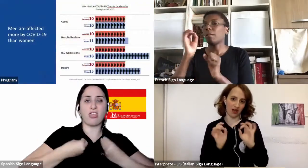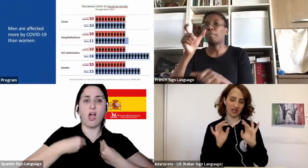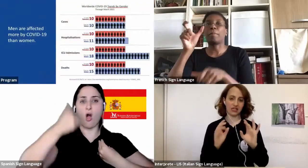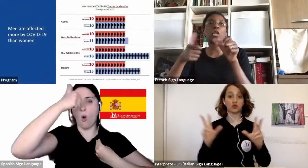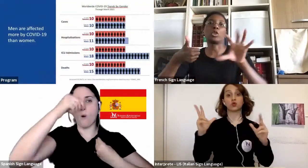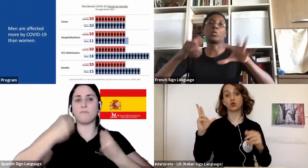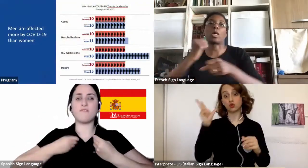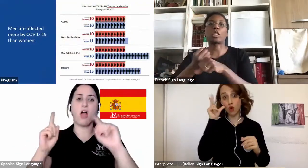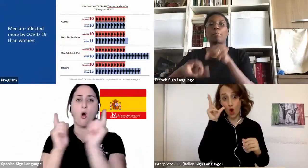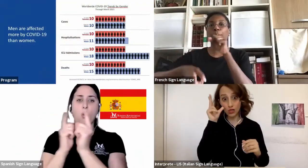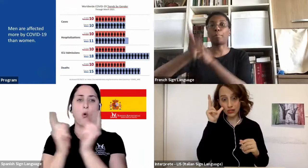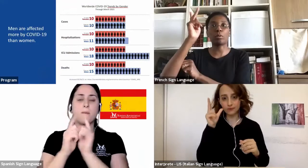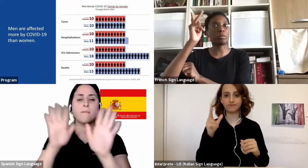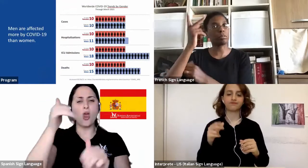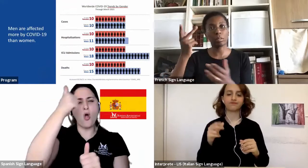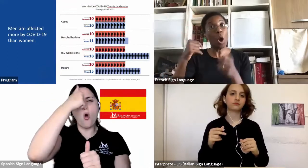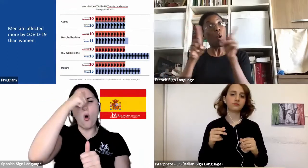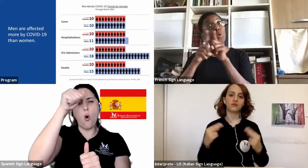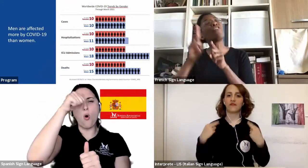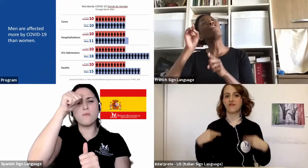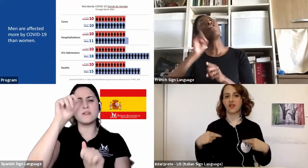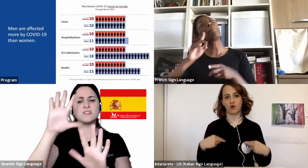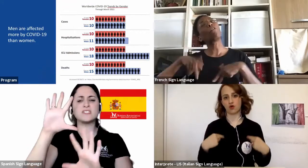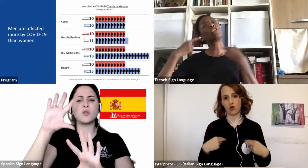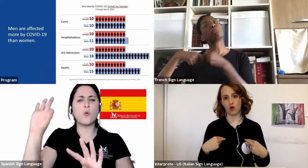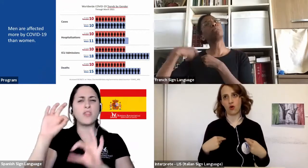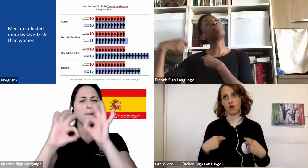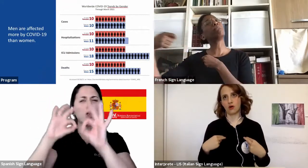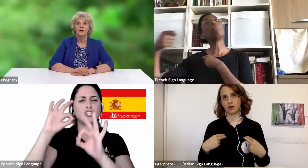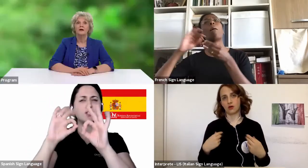50% more likely to die of COVID than women have.